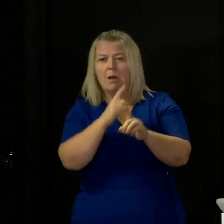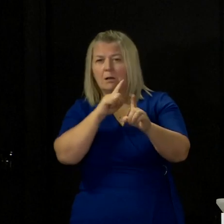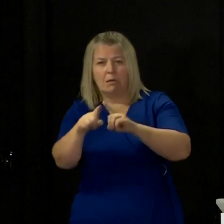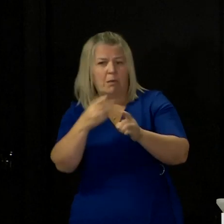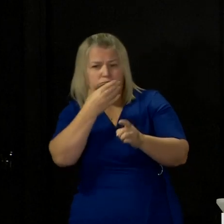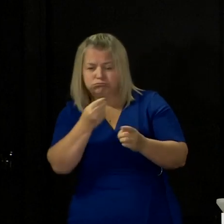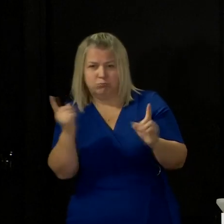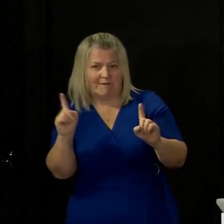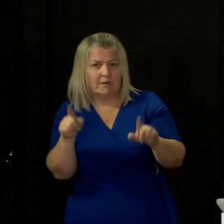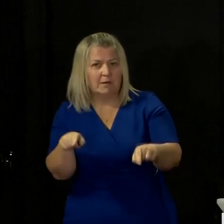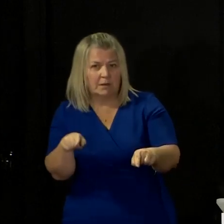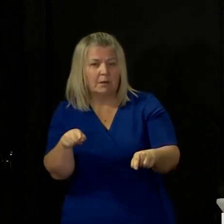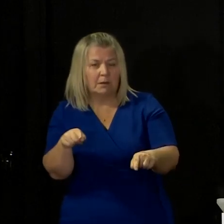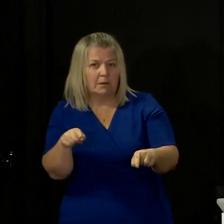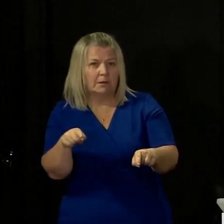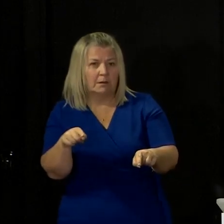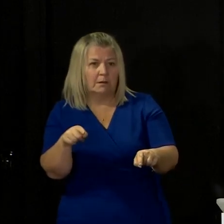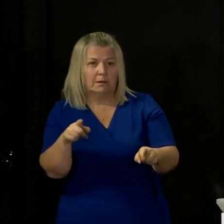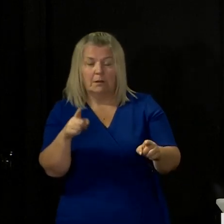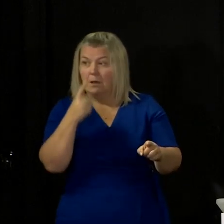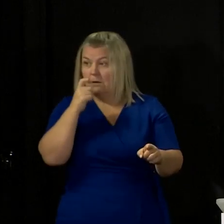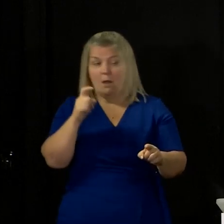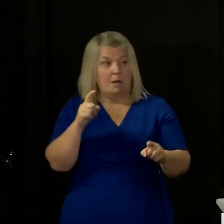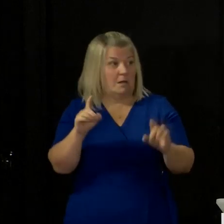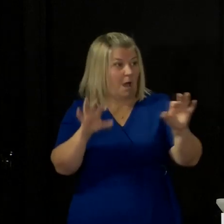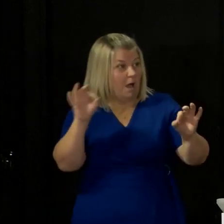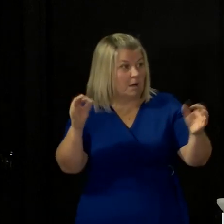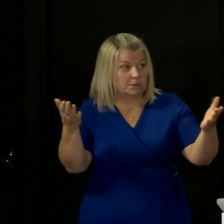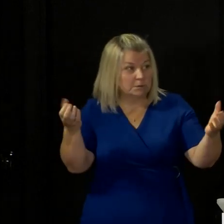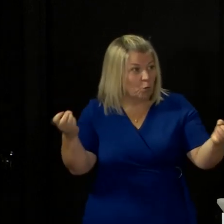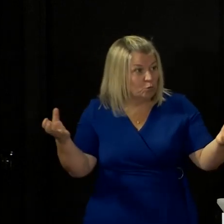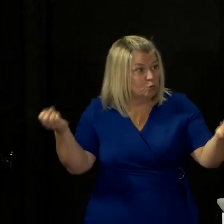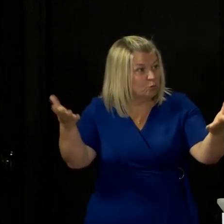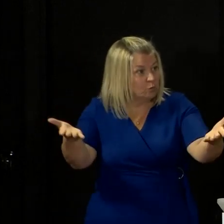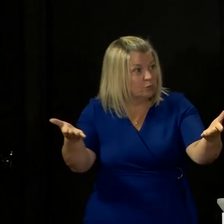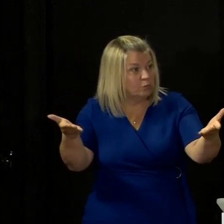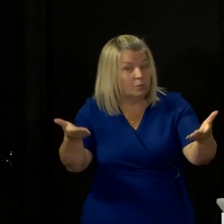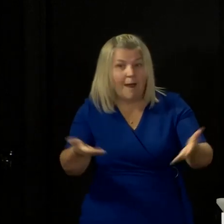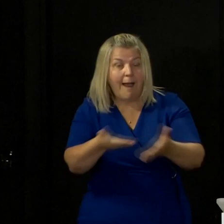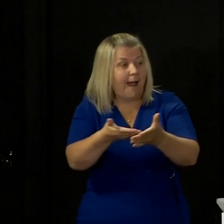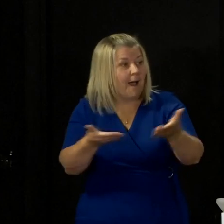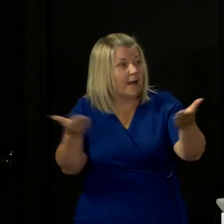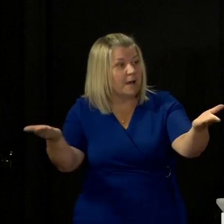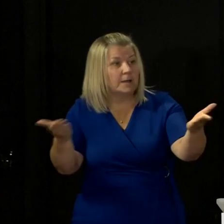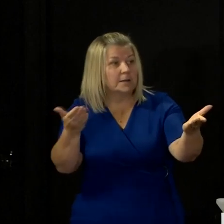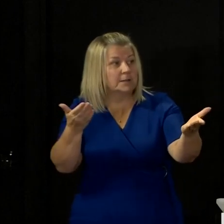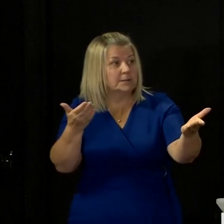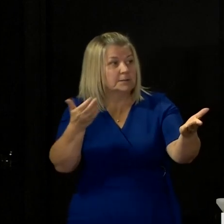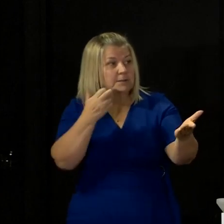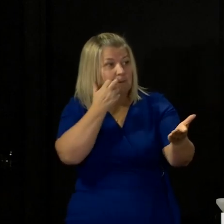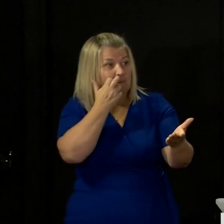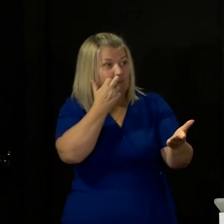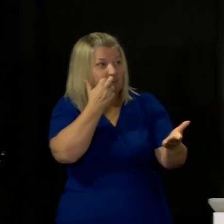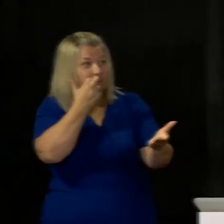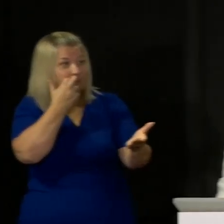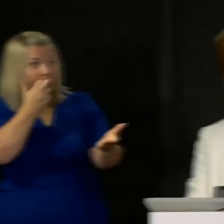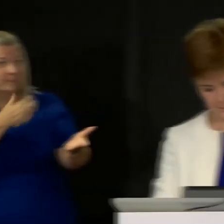they are in hospital. I'll ask both the Health Secretary and the CMO whether they want to say anything in particular about hospital staff.